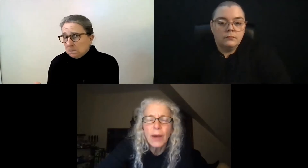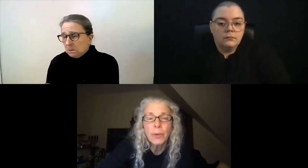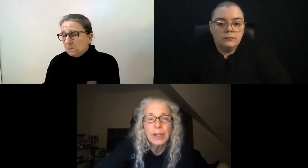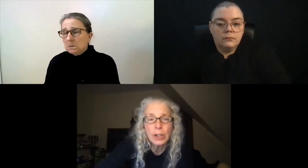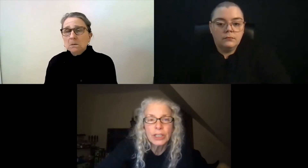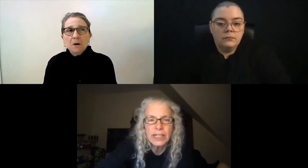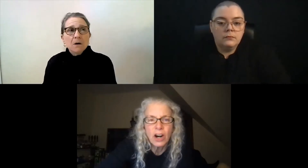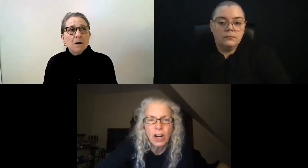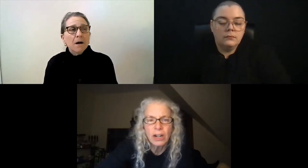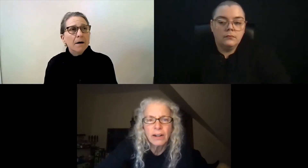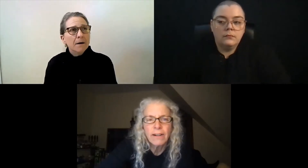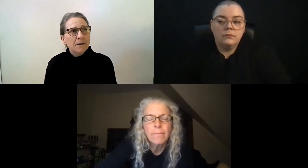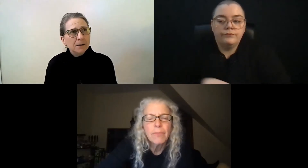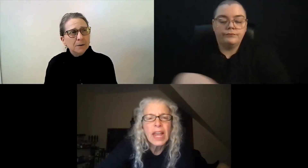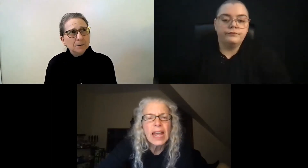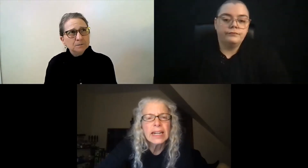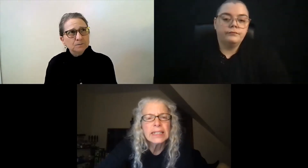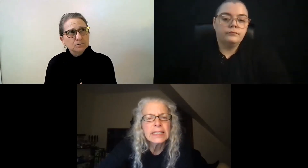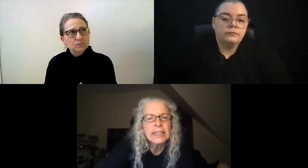because that would be a good start.